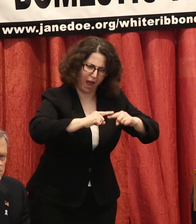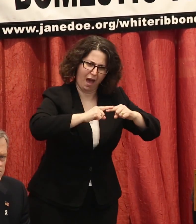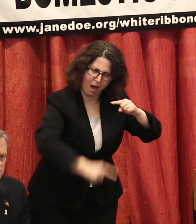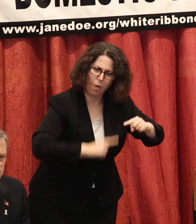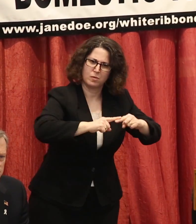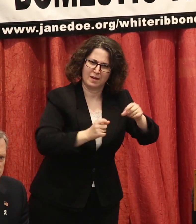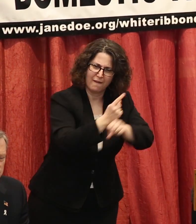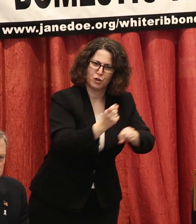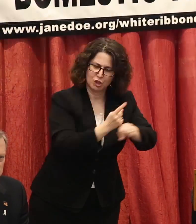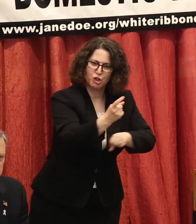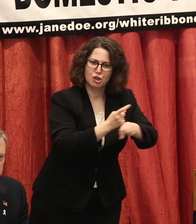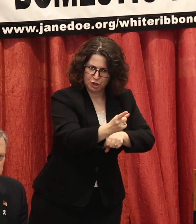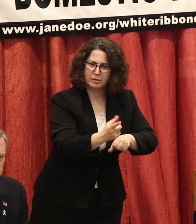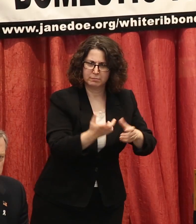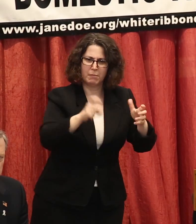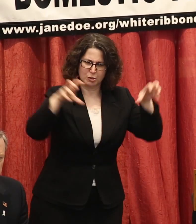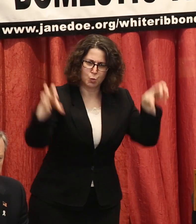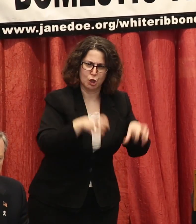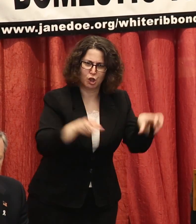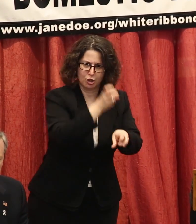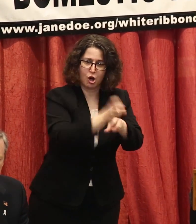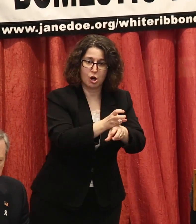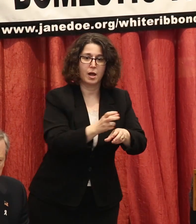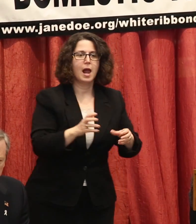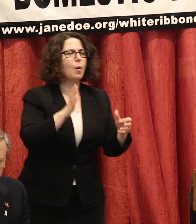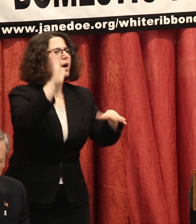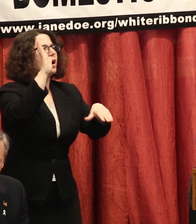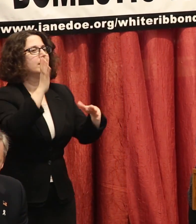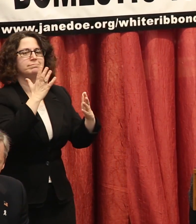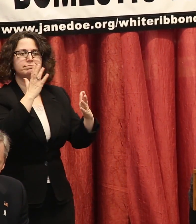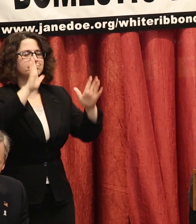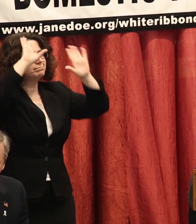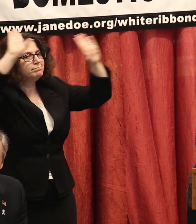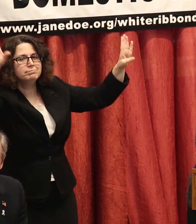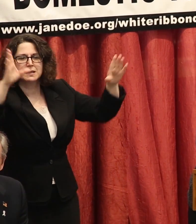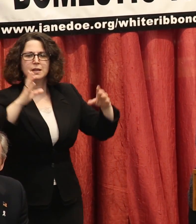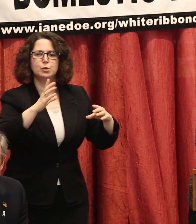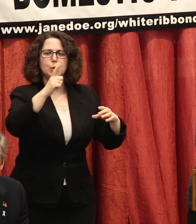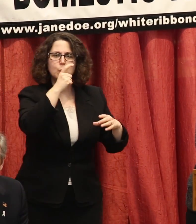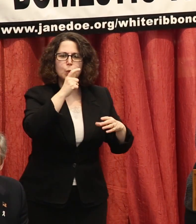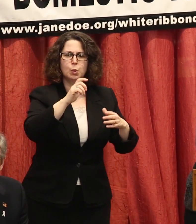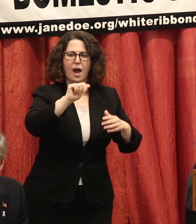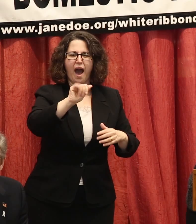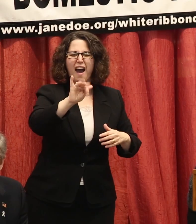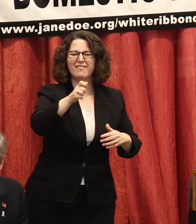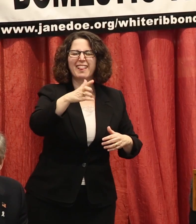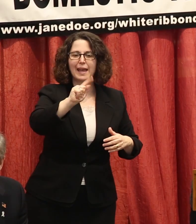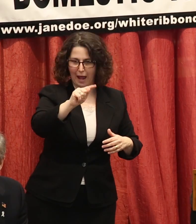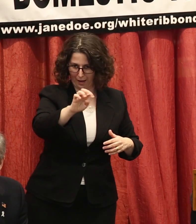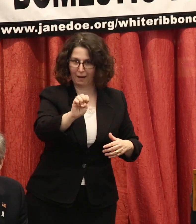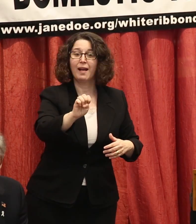I also want to give a shout-out to a couple of new affiliates. Affiliates are organizations that sign on to work on White Ribbon Day, and if you're not, if your